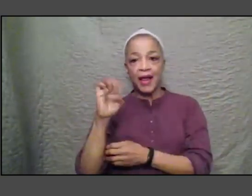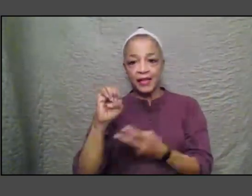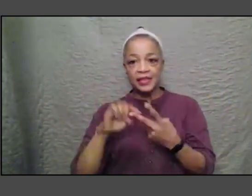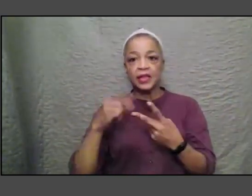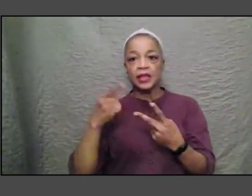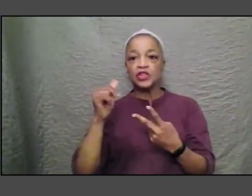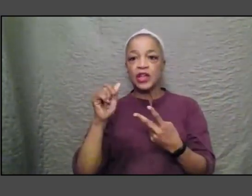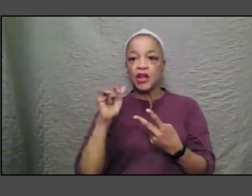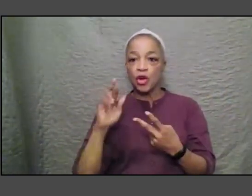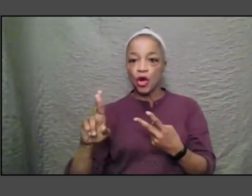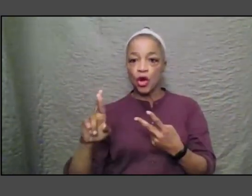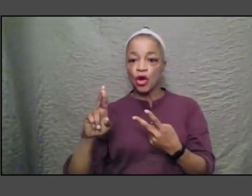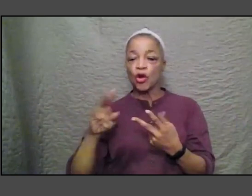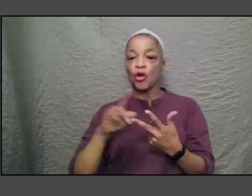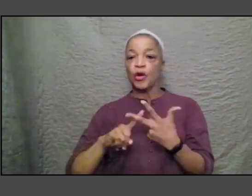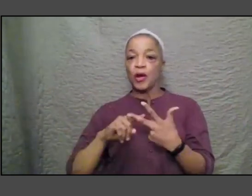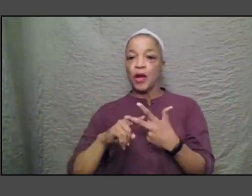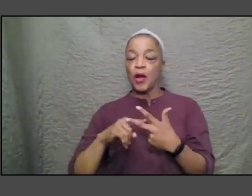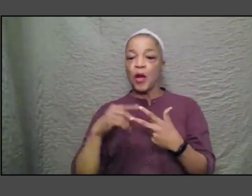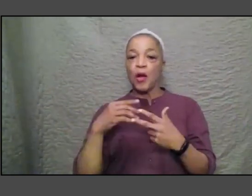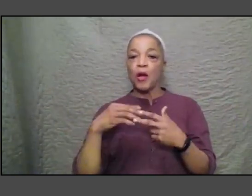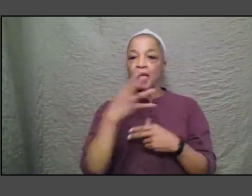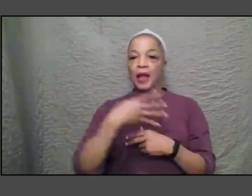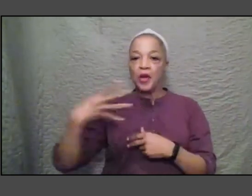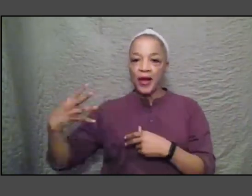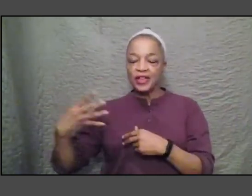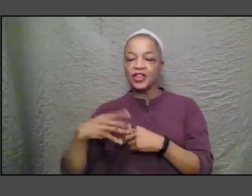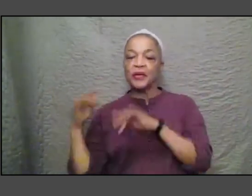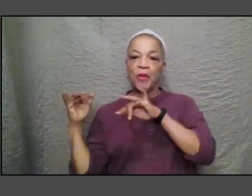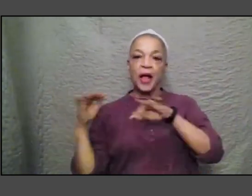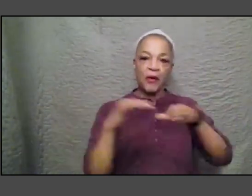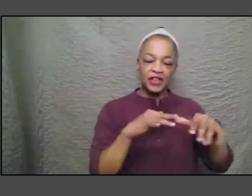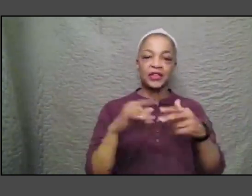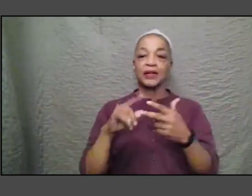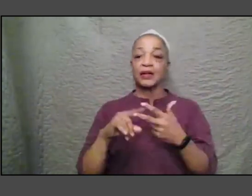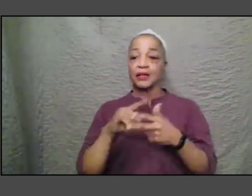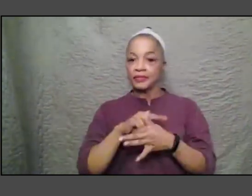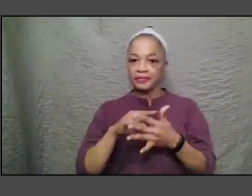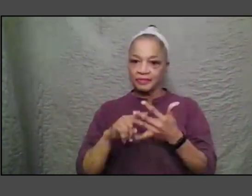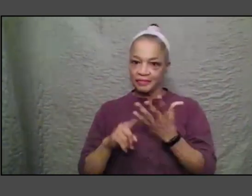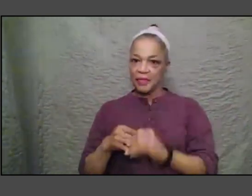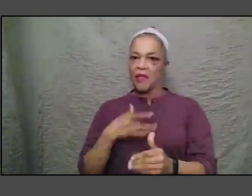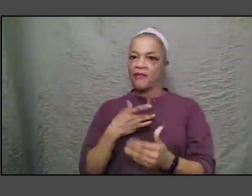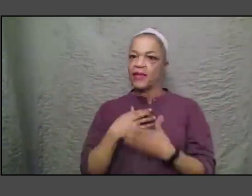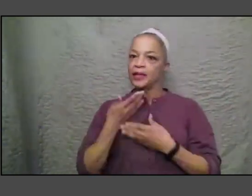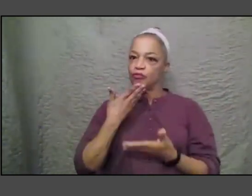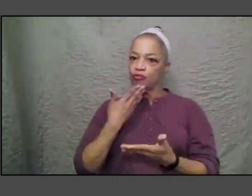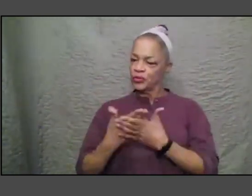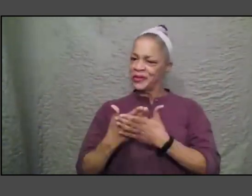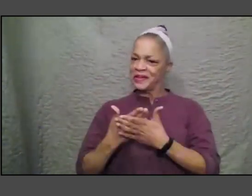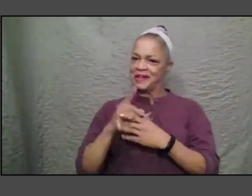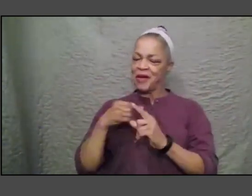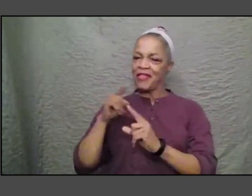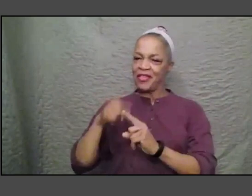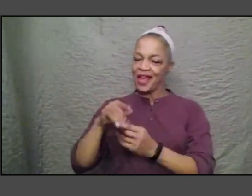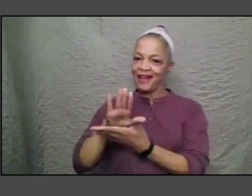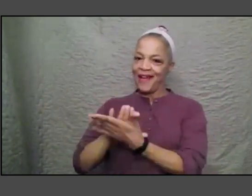migration and immigration so on the one hand I'm feeling very good about that academic foundation I'm also